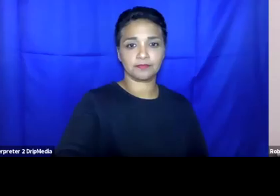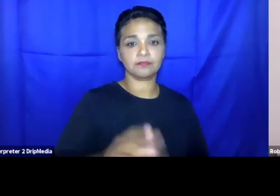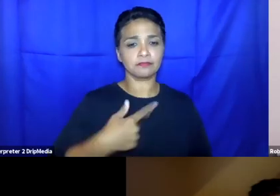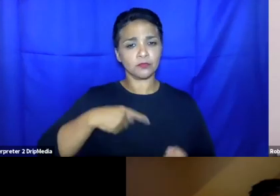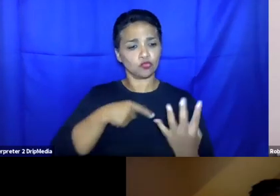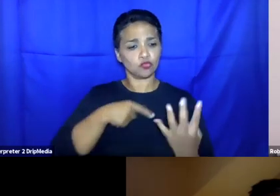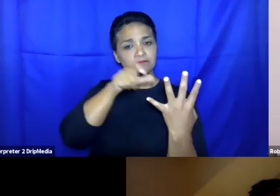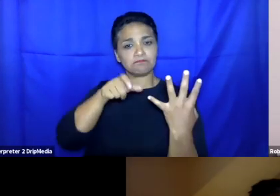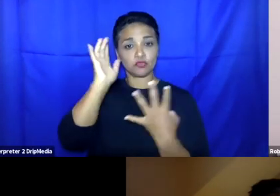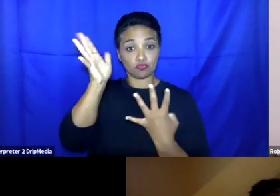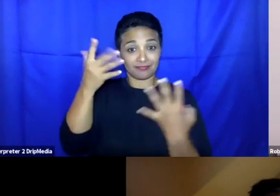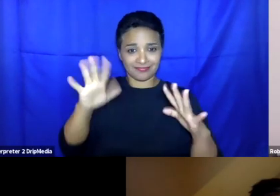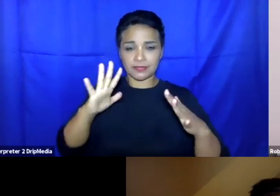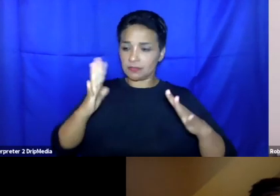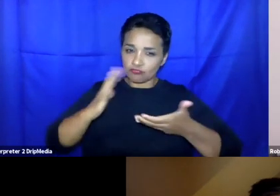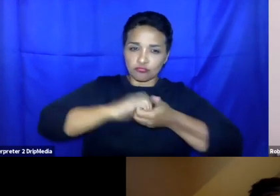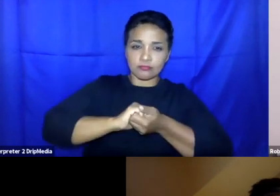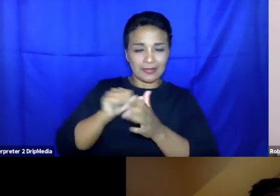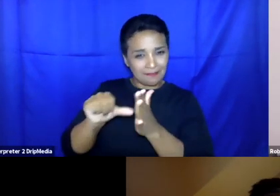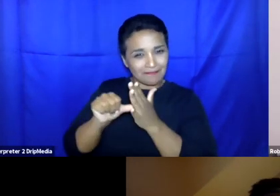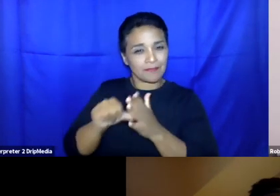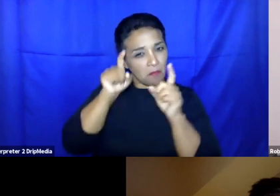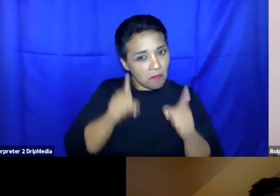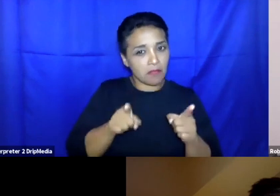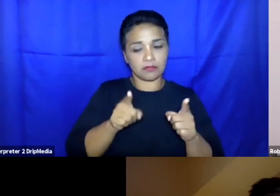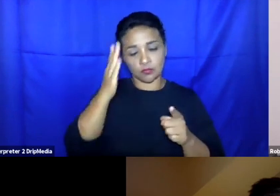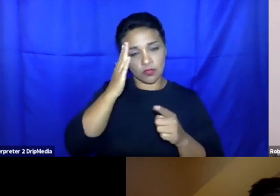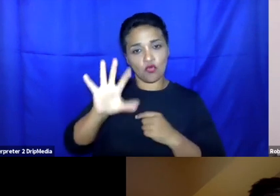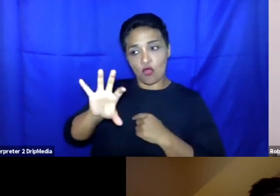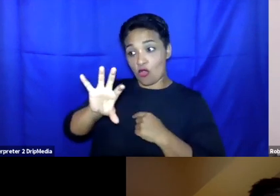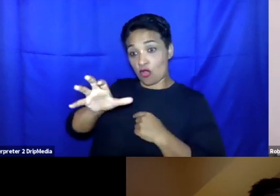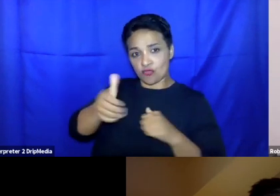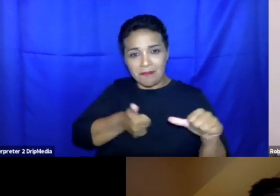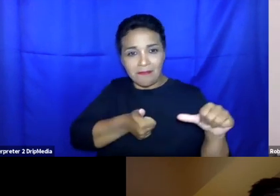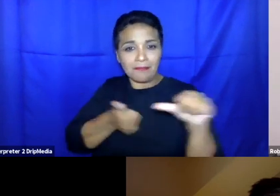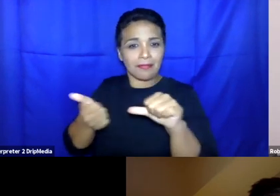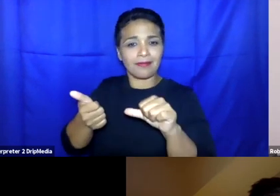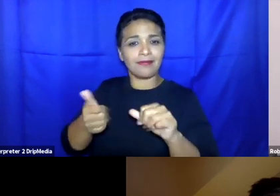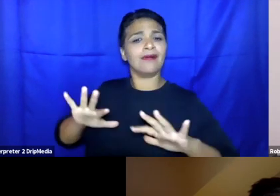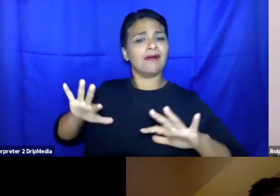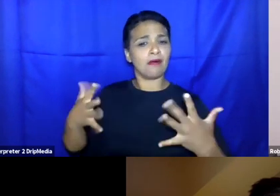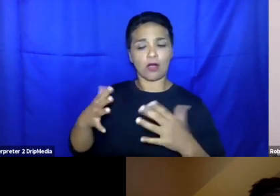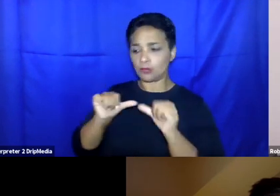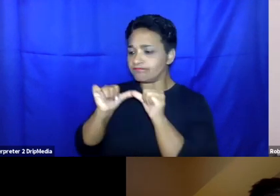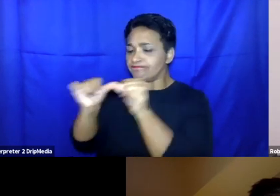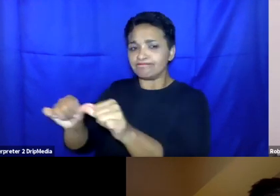put a strong emphasis on return, but what are the conditions for ensuring sustainability of return